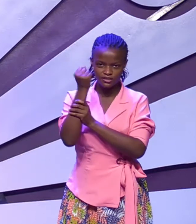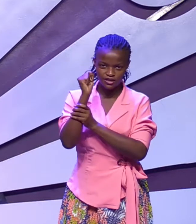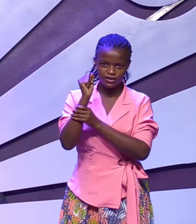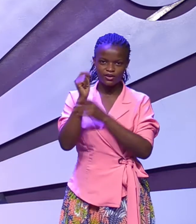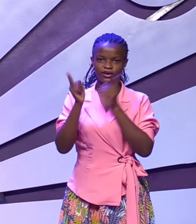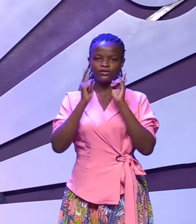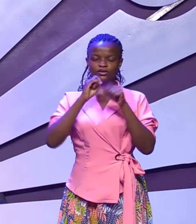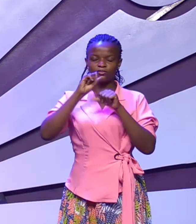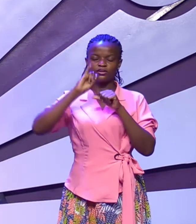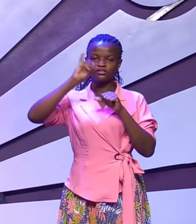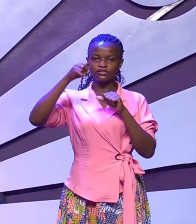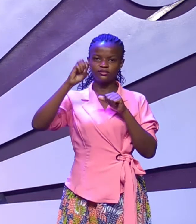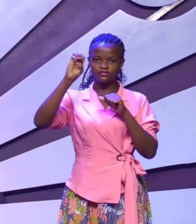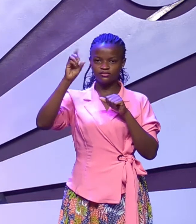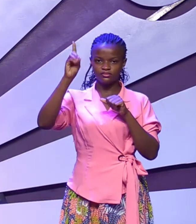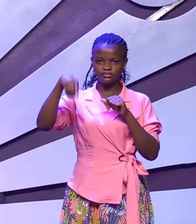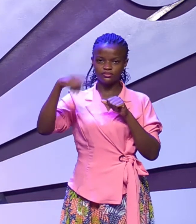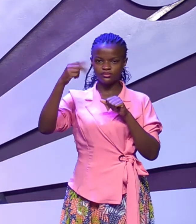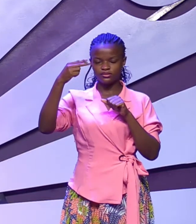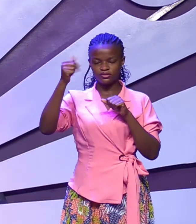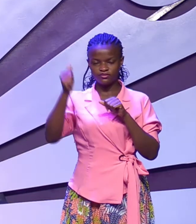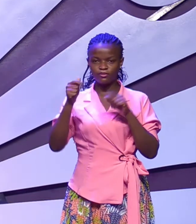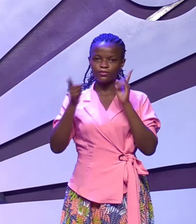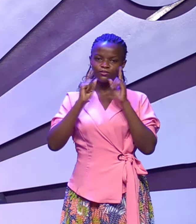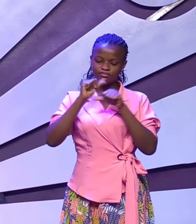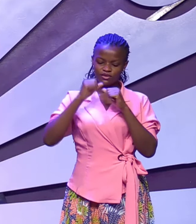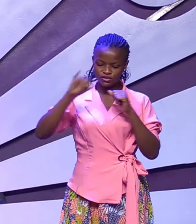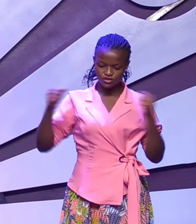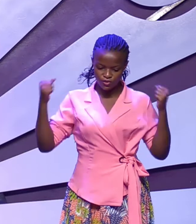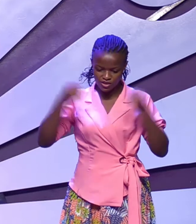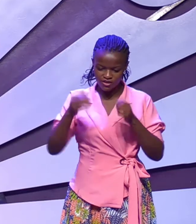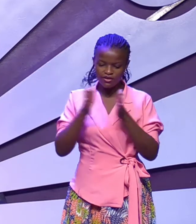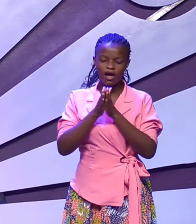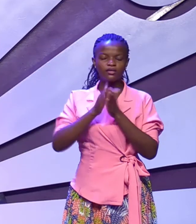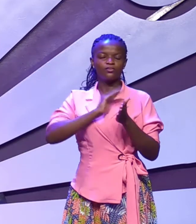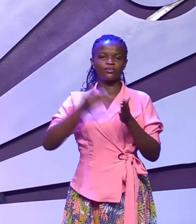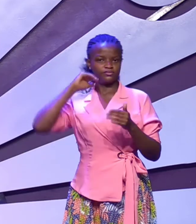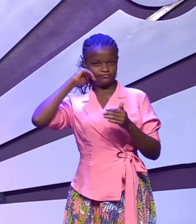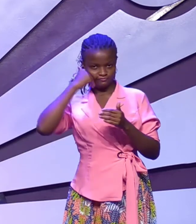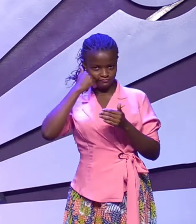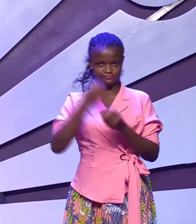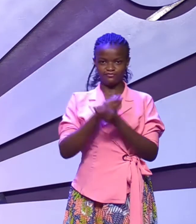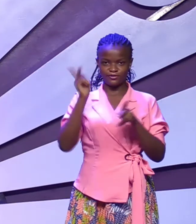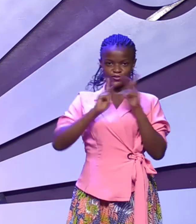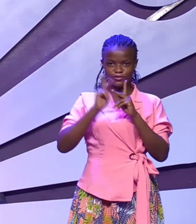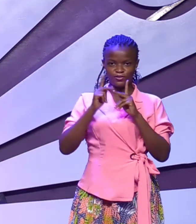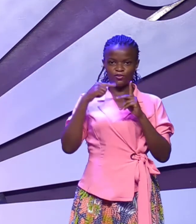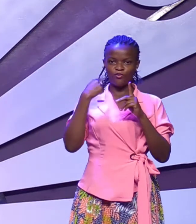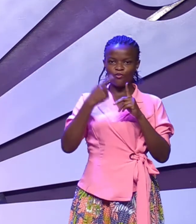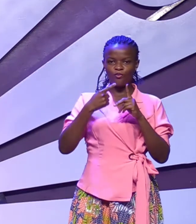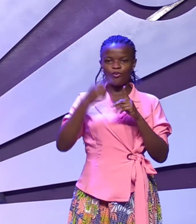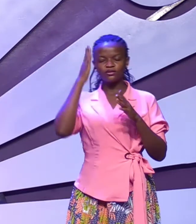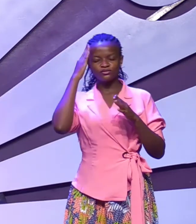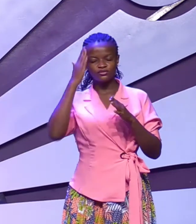about Jephthah. We've about Joseph. We've about Rahab. We've talked about many people who are called heroes of